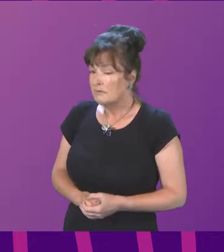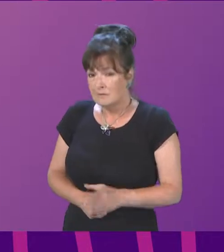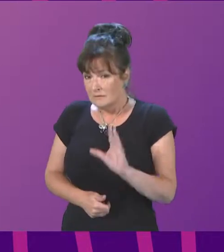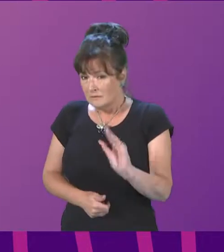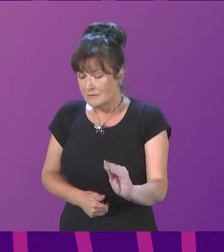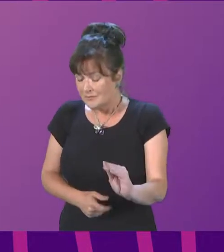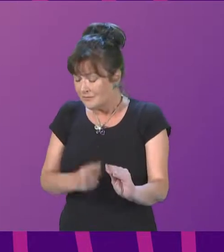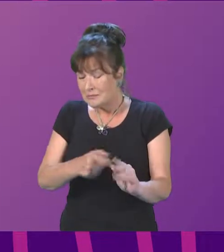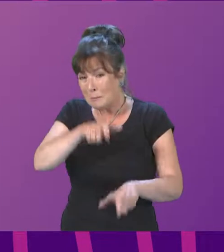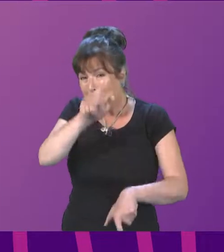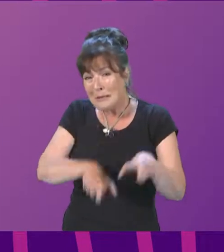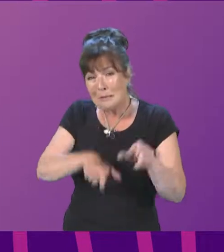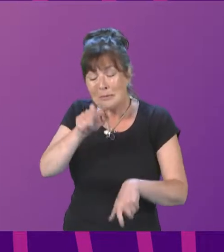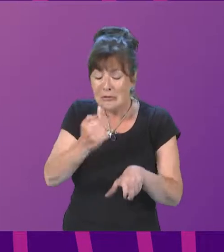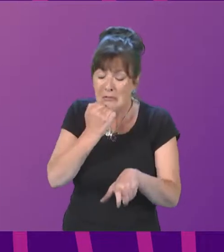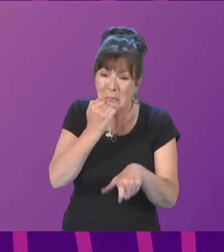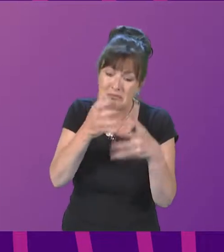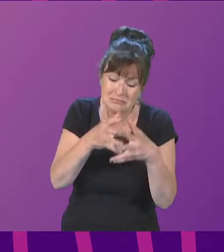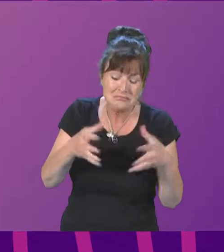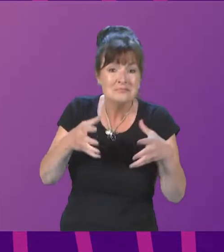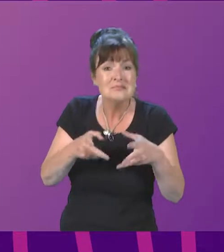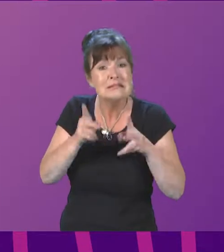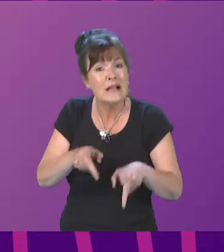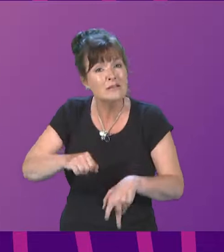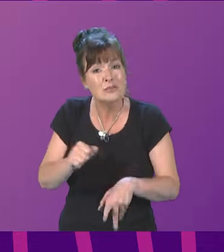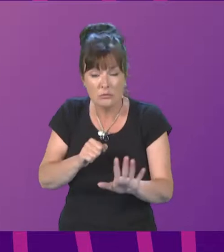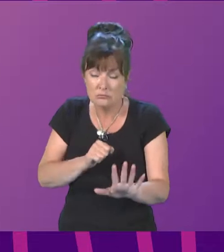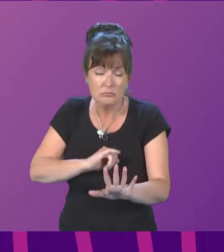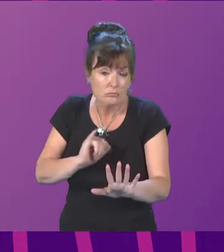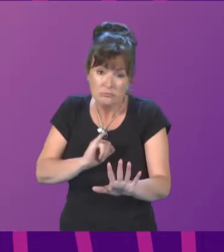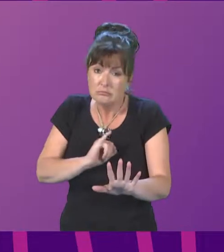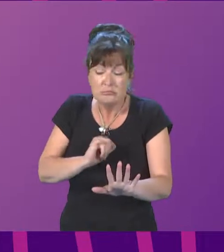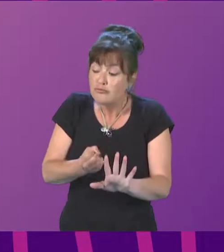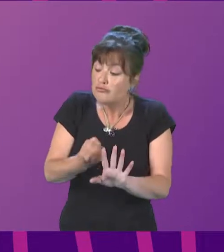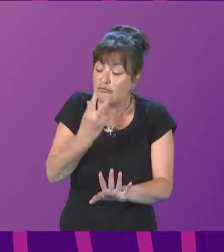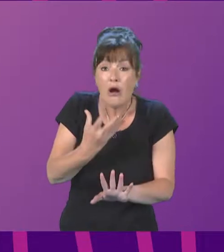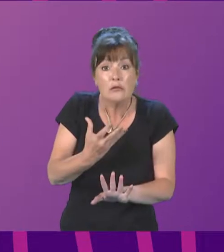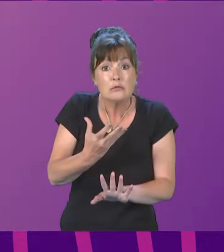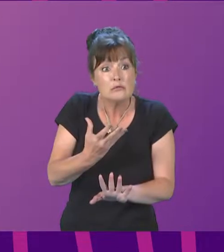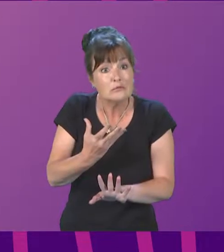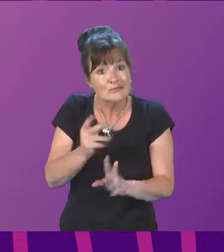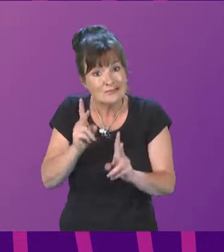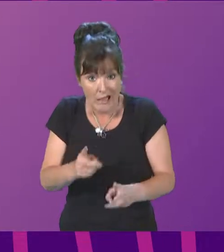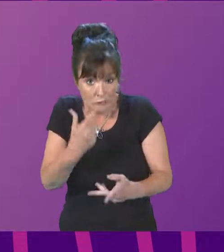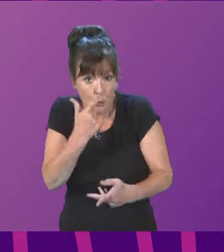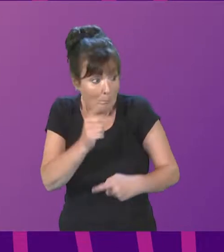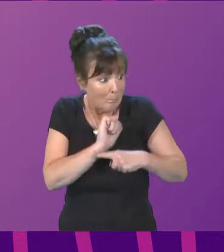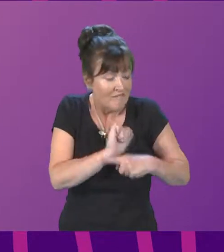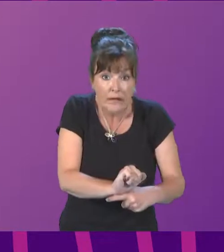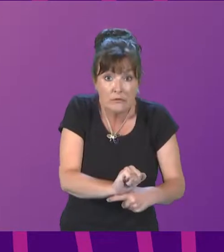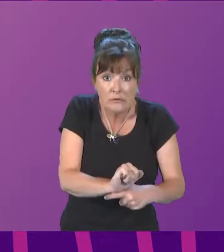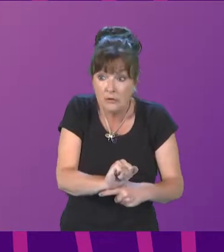Scotland should not be underestimated. Drug deaths are of course preventable, unacceptable and